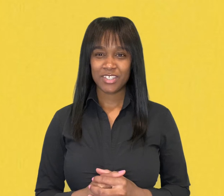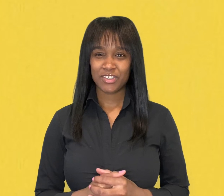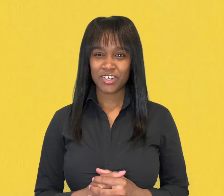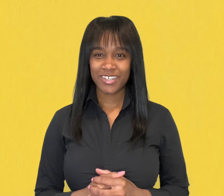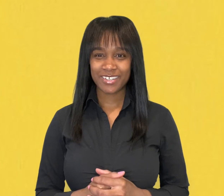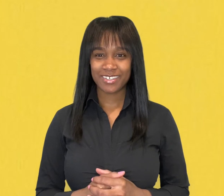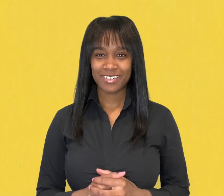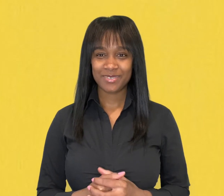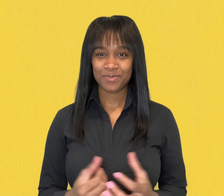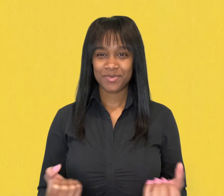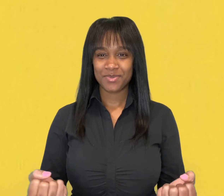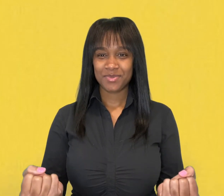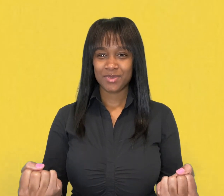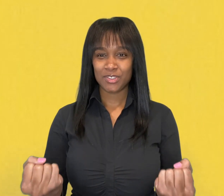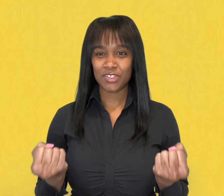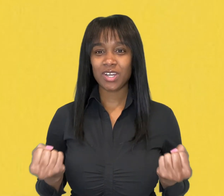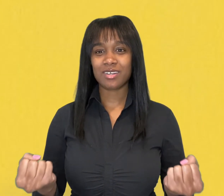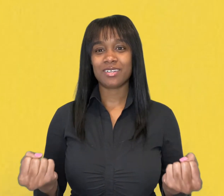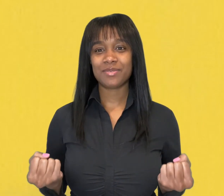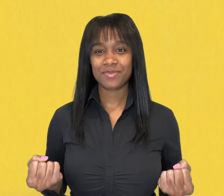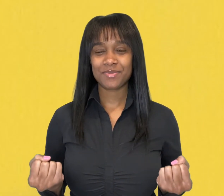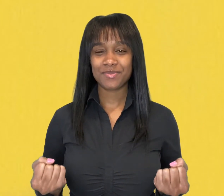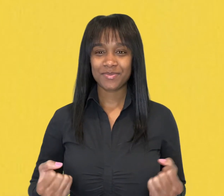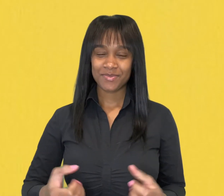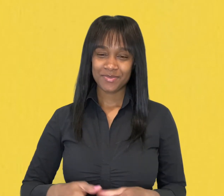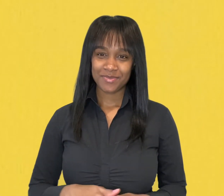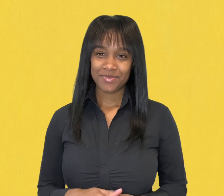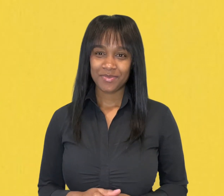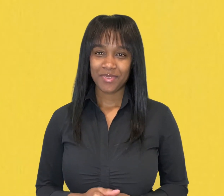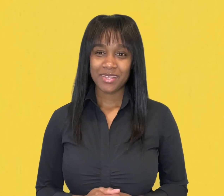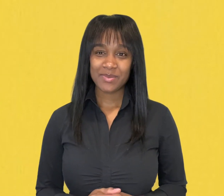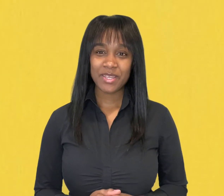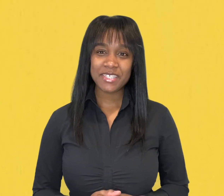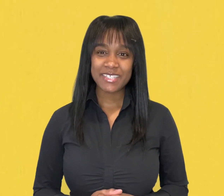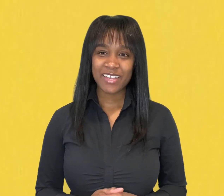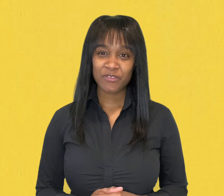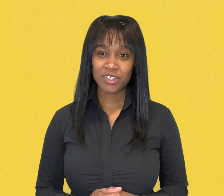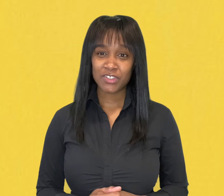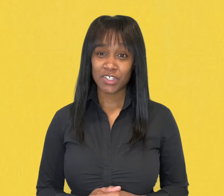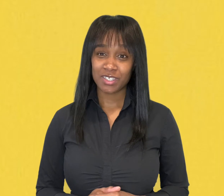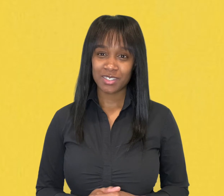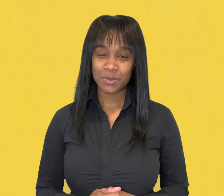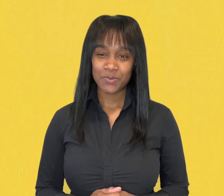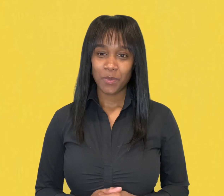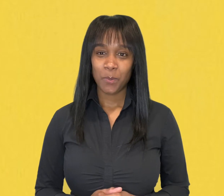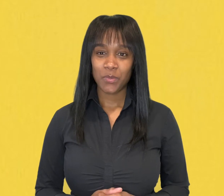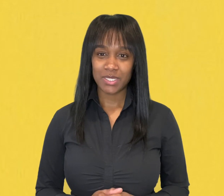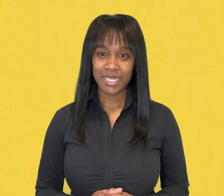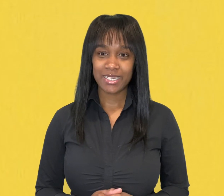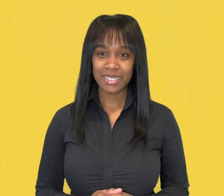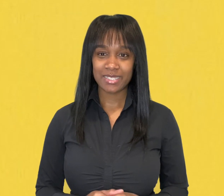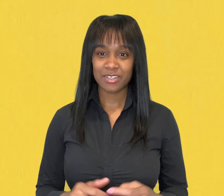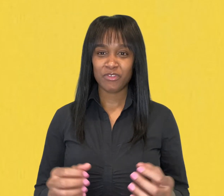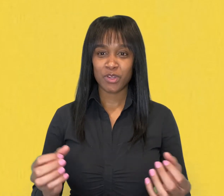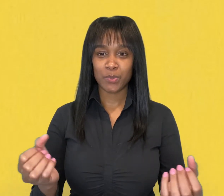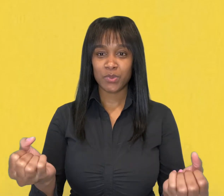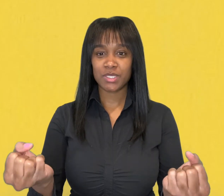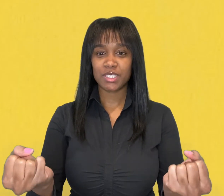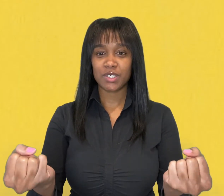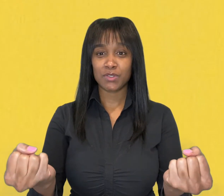Drawer, drawer. To make the sign for drawer, pretend as if you're pulling out the